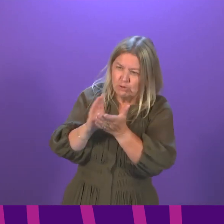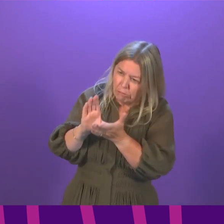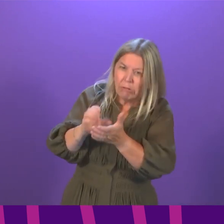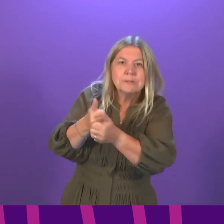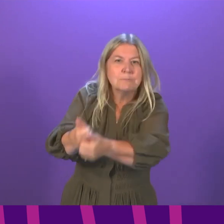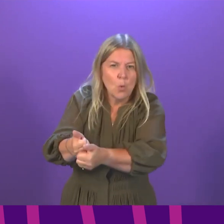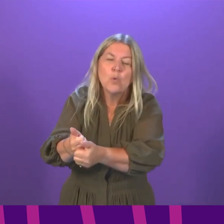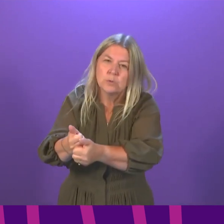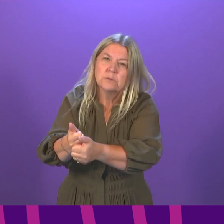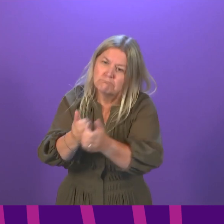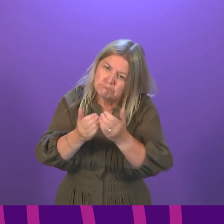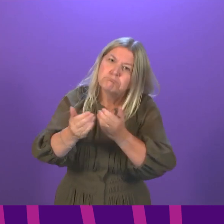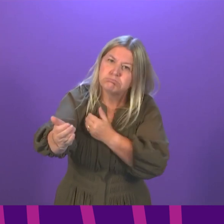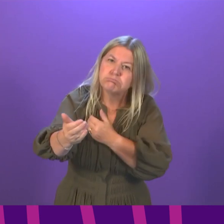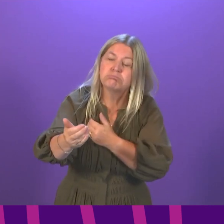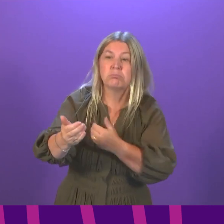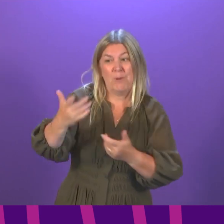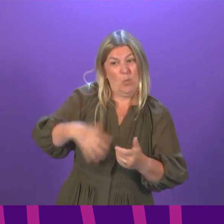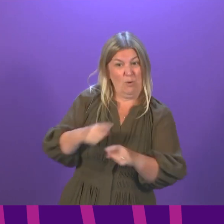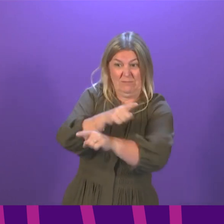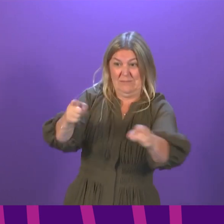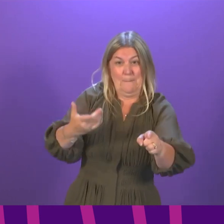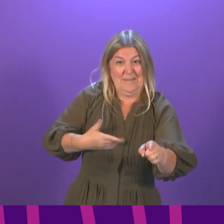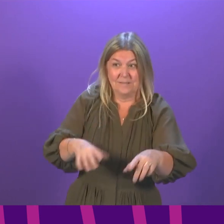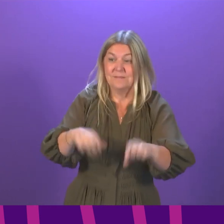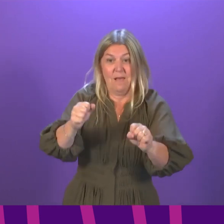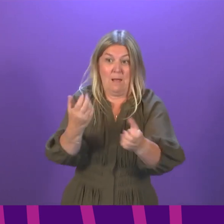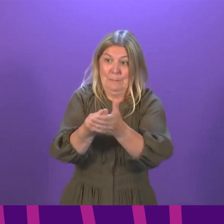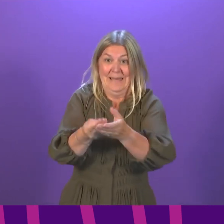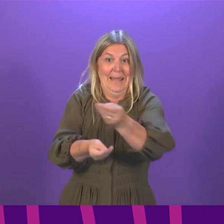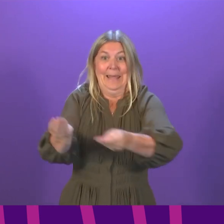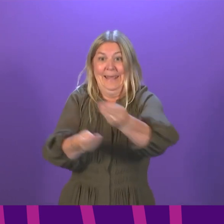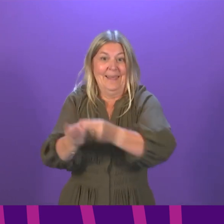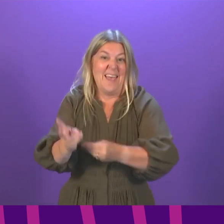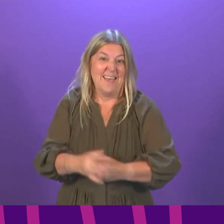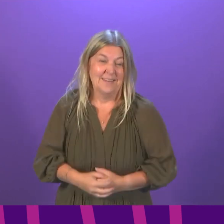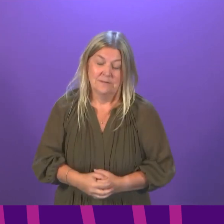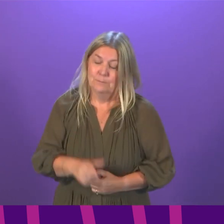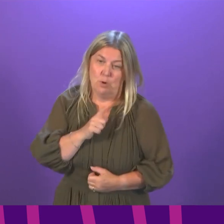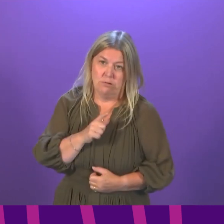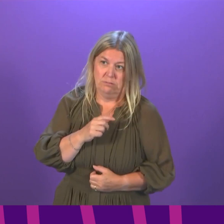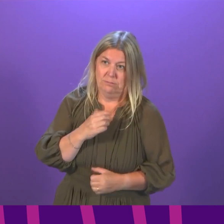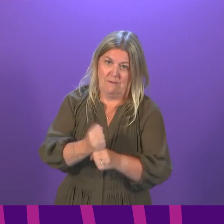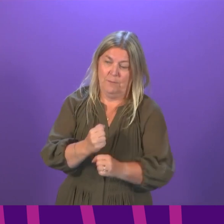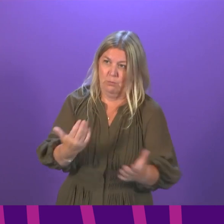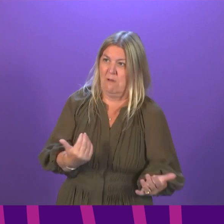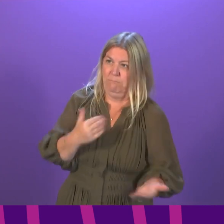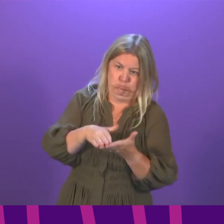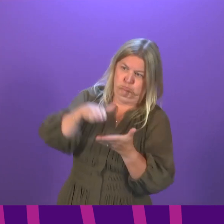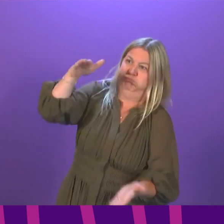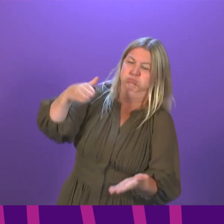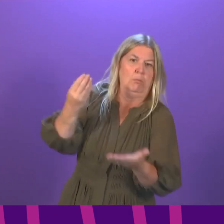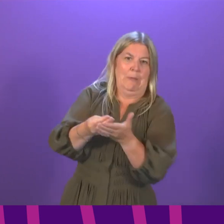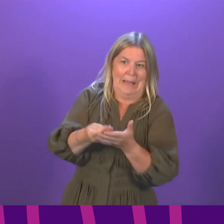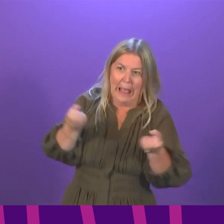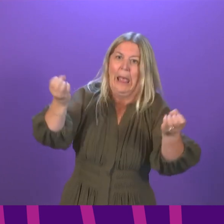we want to get businesses trading and making money again because we do not have infinite sums of money to spend